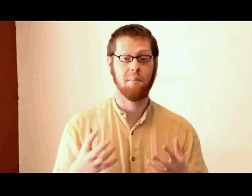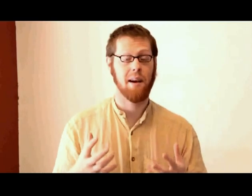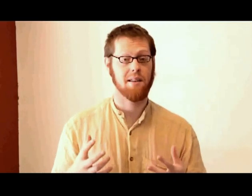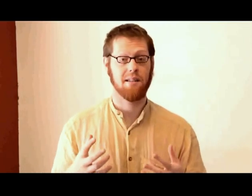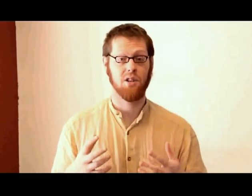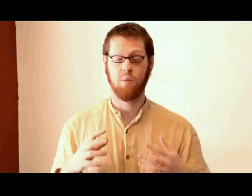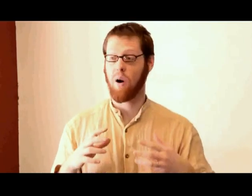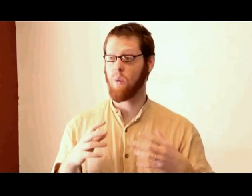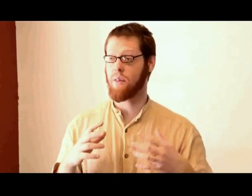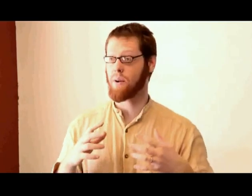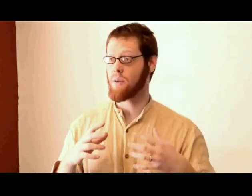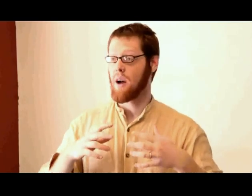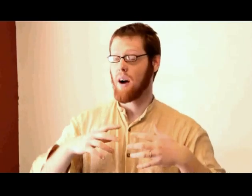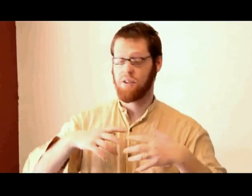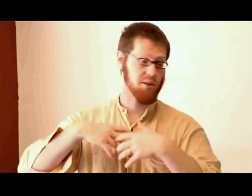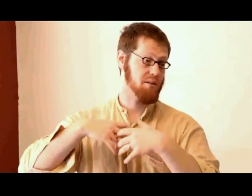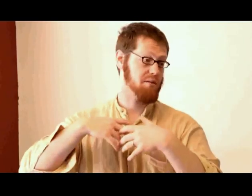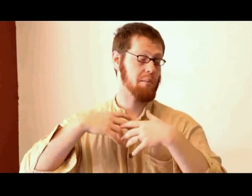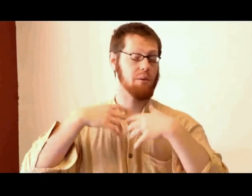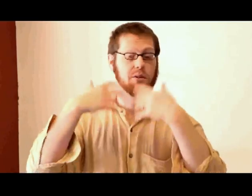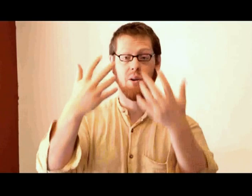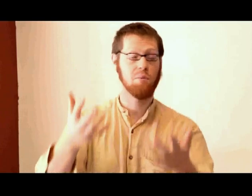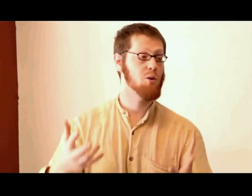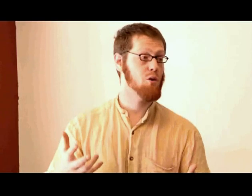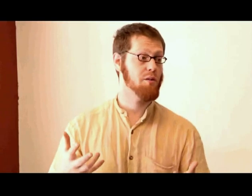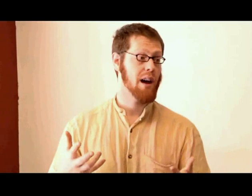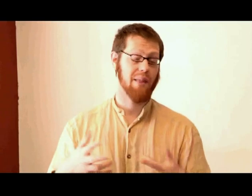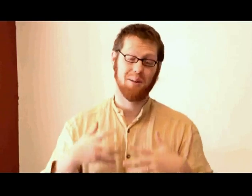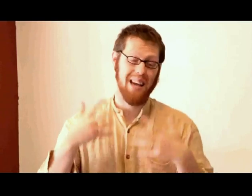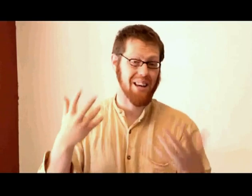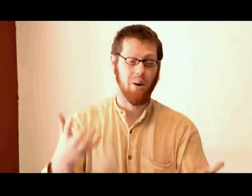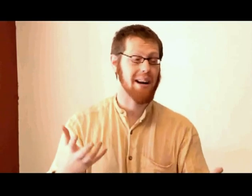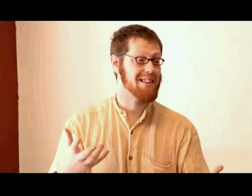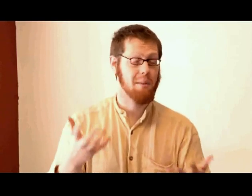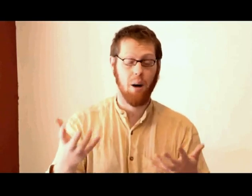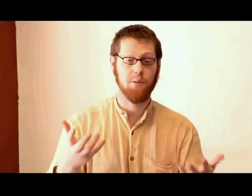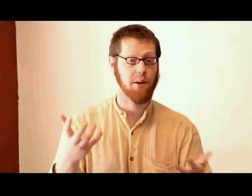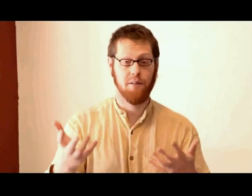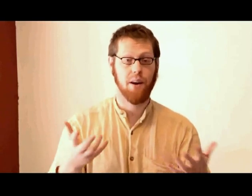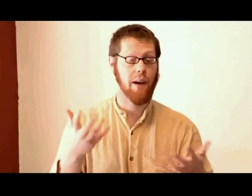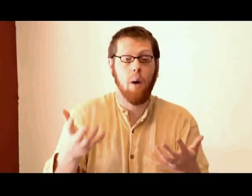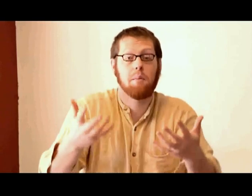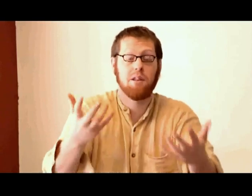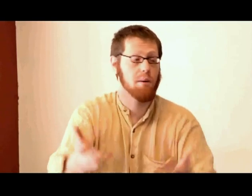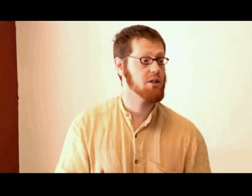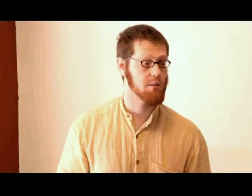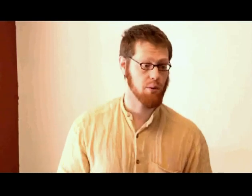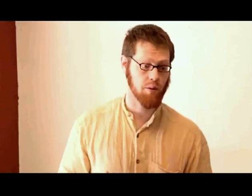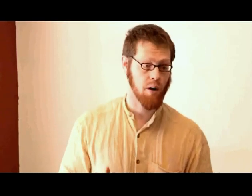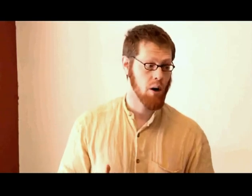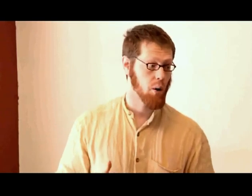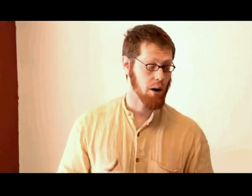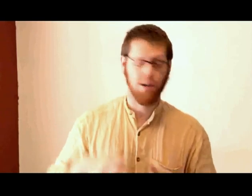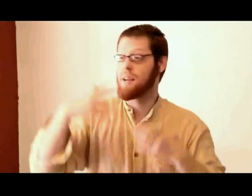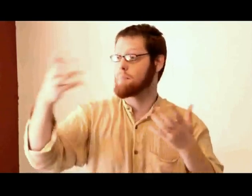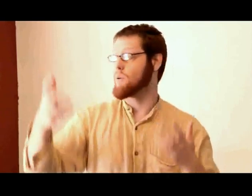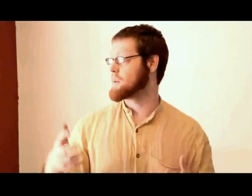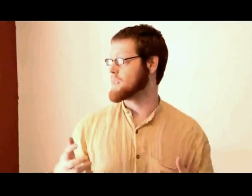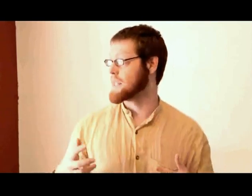needed to make a decision about whether a certain family was going to move, and they were saying, you know, I need some help figuring out whether I'm supposed to move, or contemporarily,